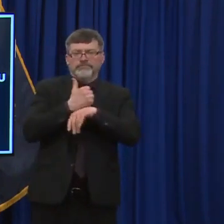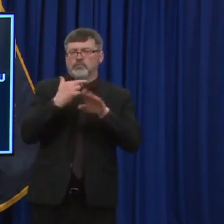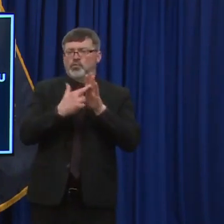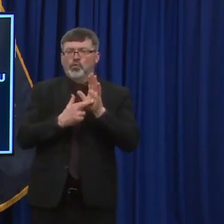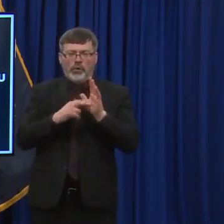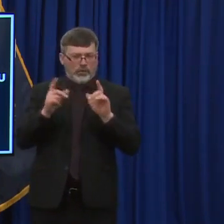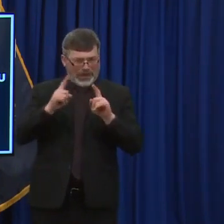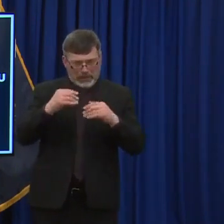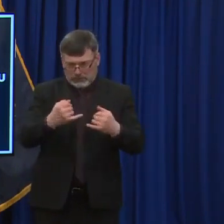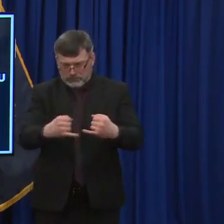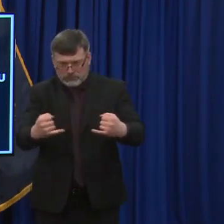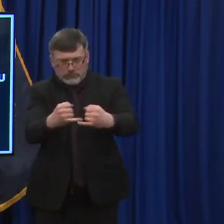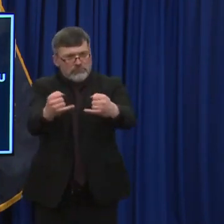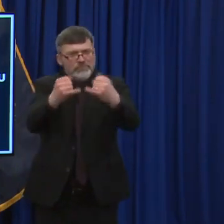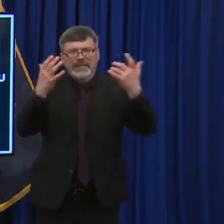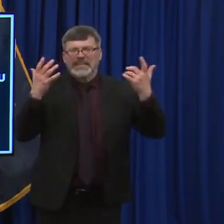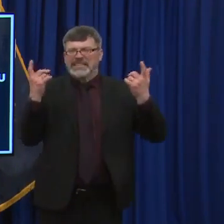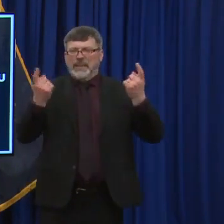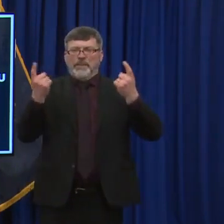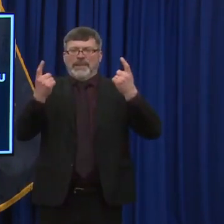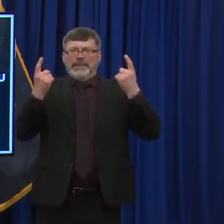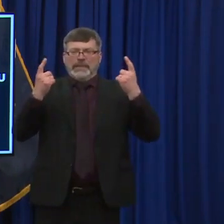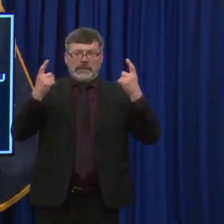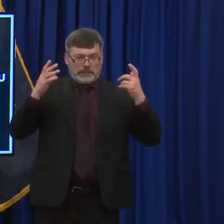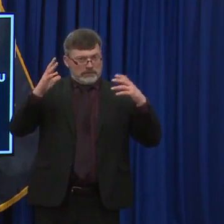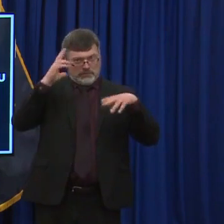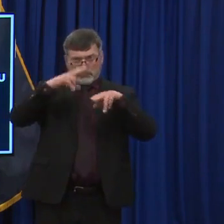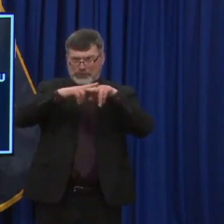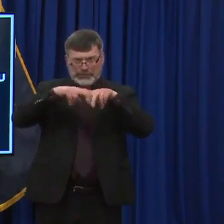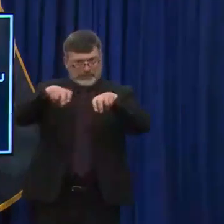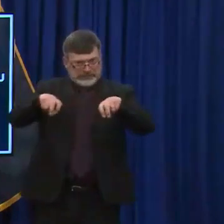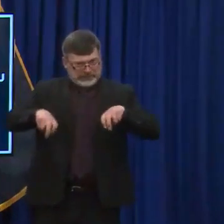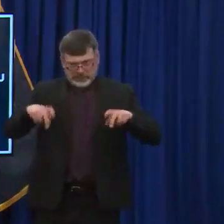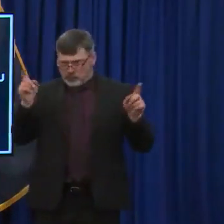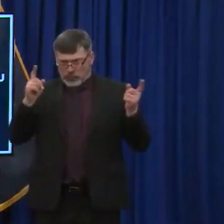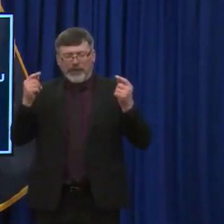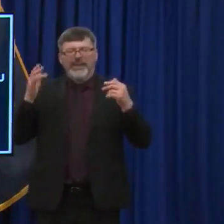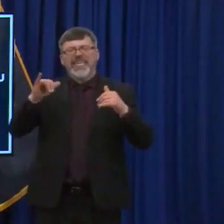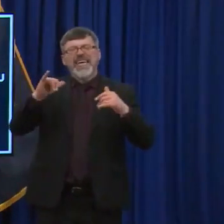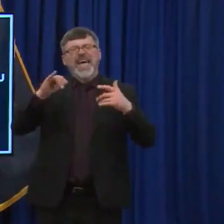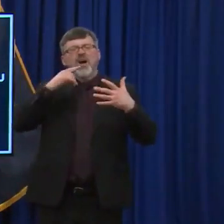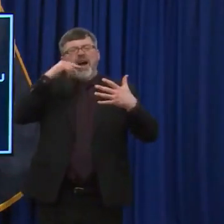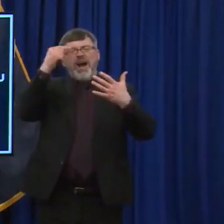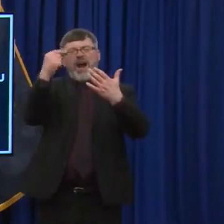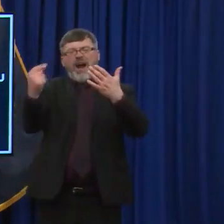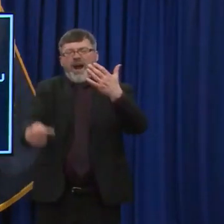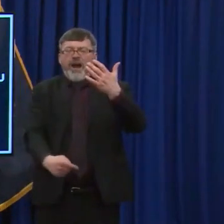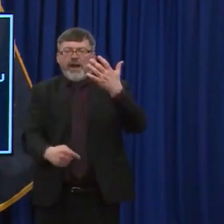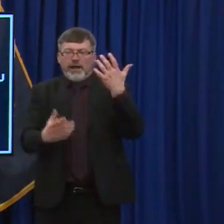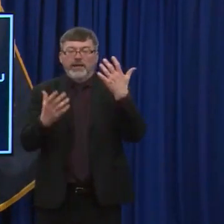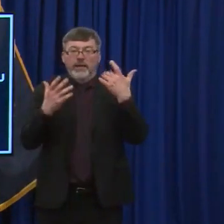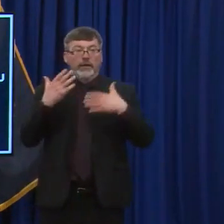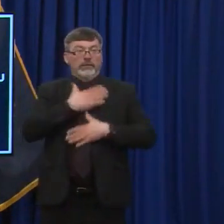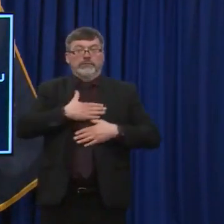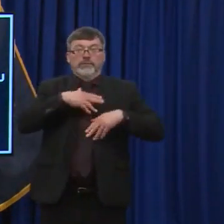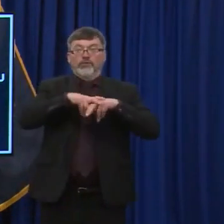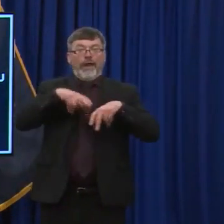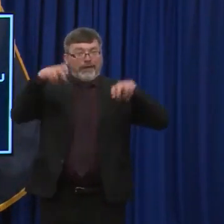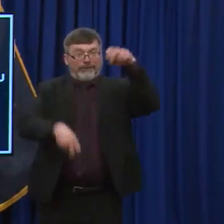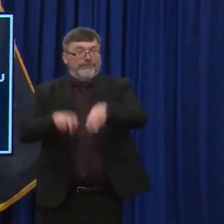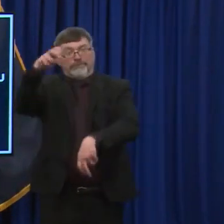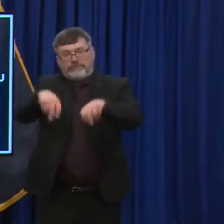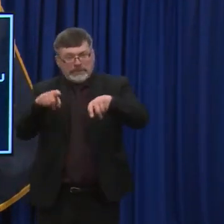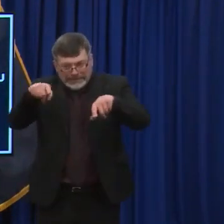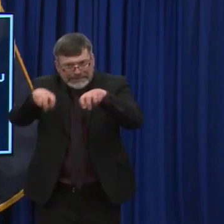uh, in a closed atmosphere or a, an atmosphere where multiple groups are getting together, uh, within a close proximity, that we're still maintaining the